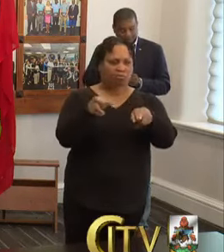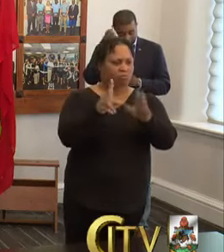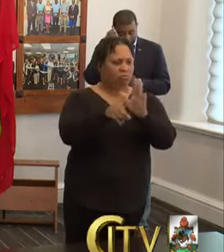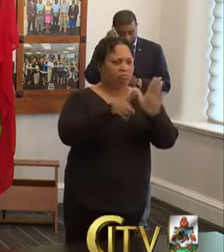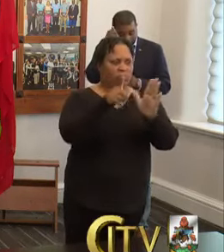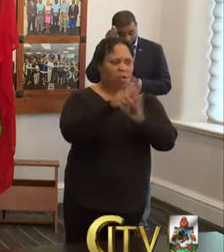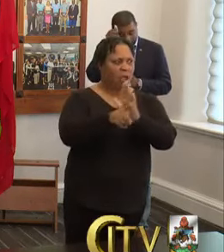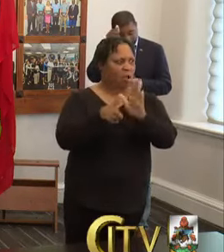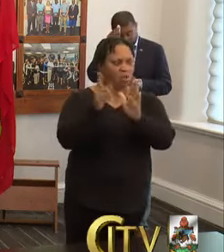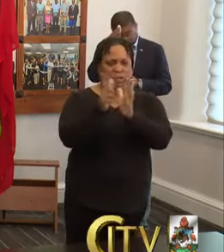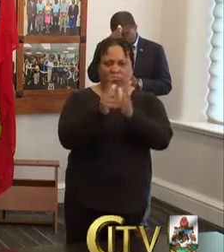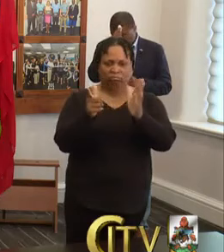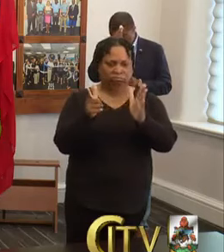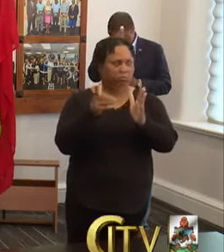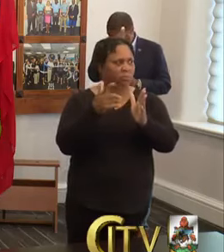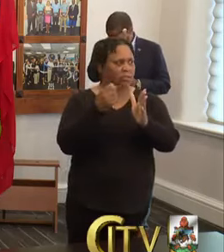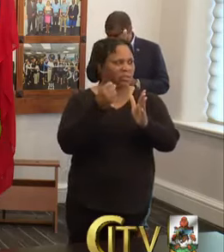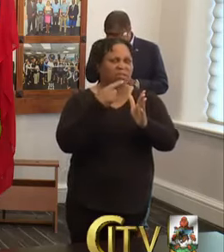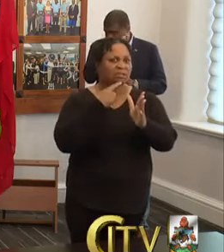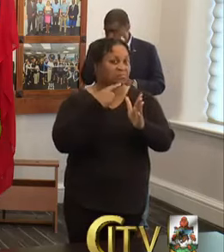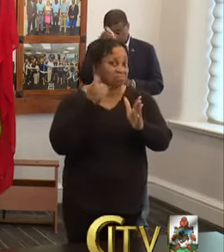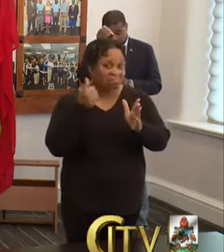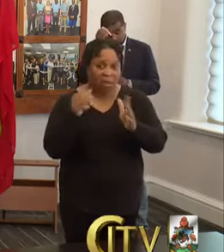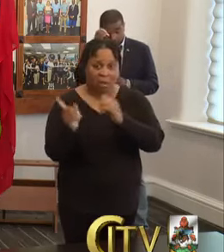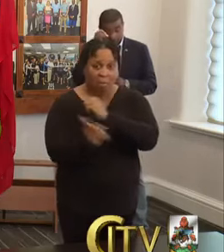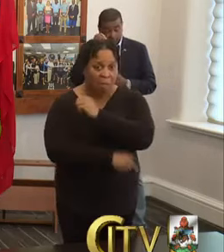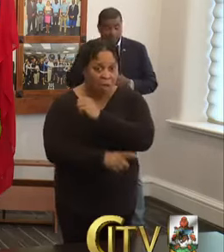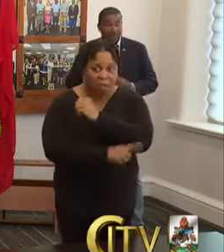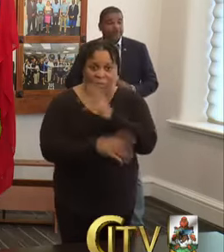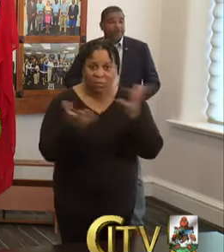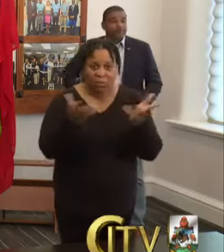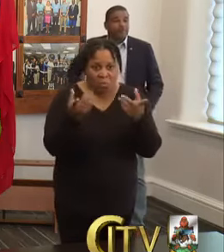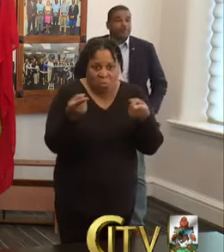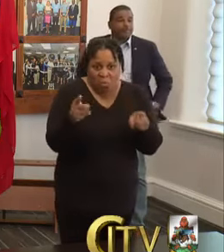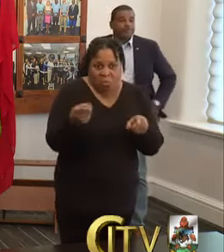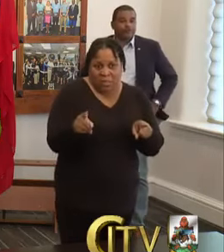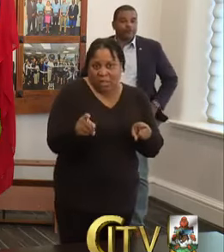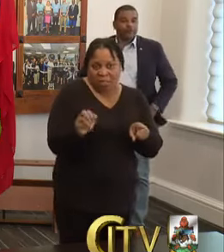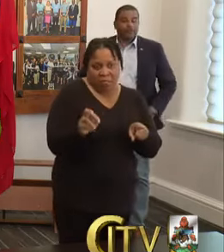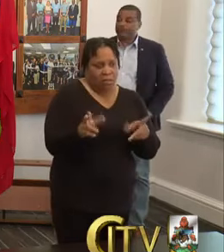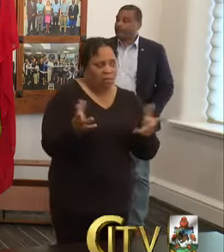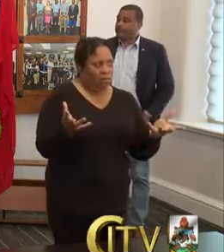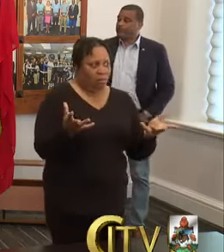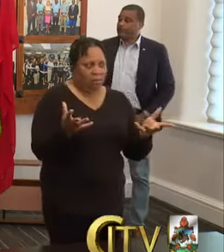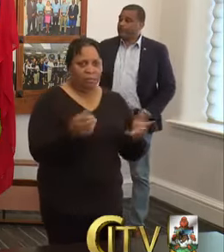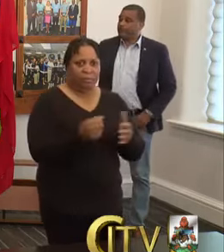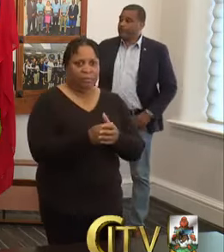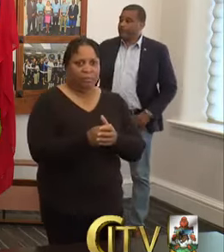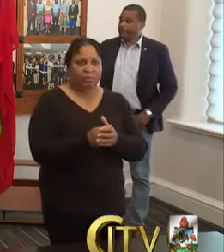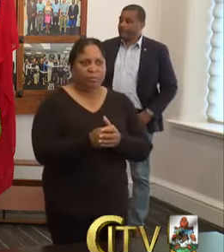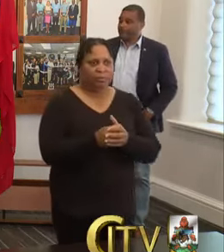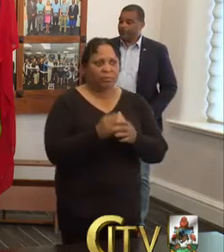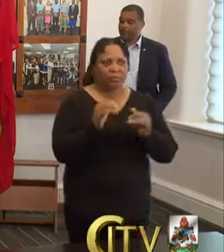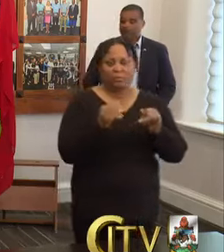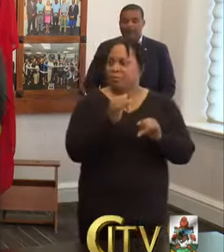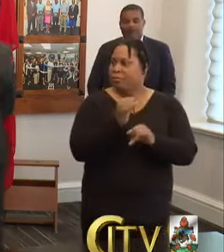give any information about whether there was any punishment or what's happened with them? it just advice given? Minister National Security.